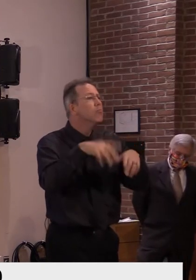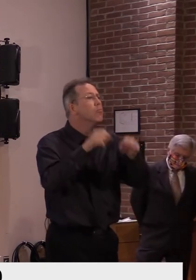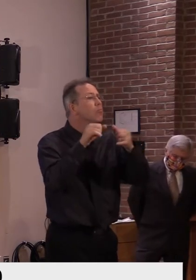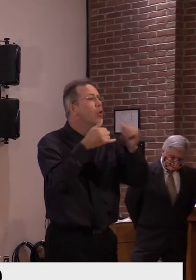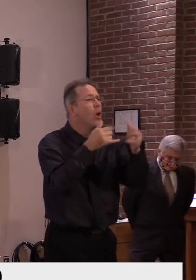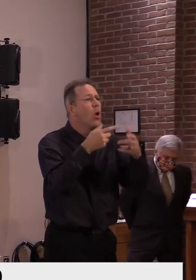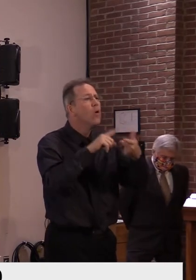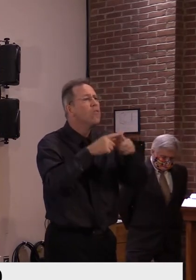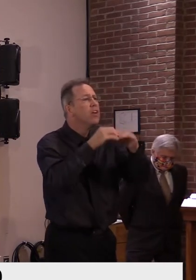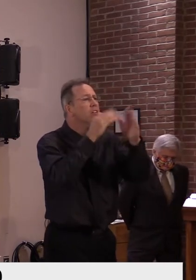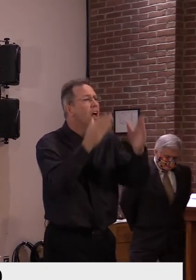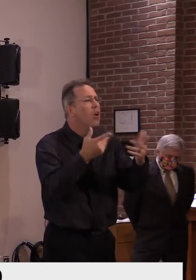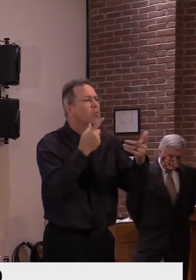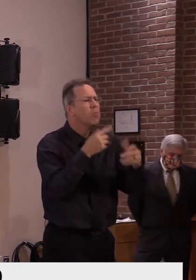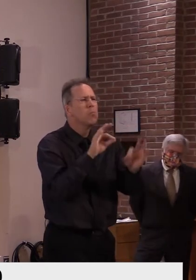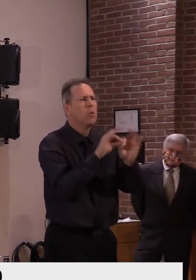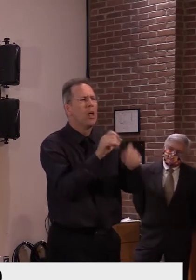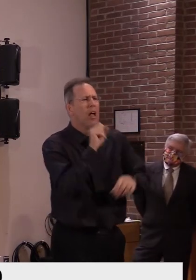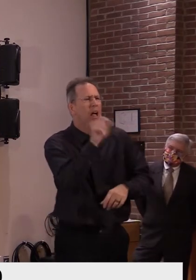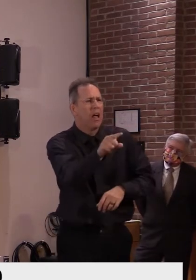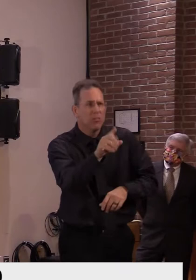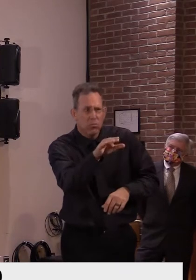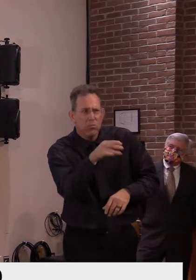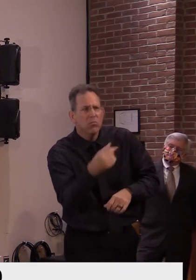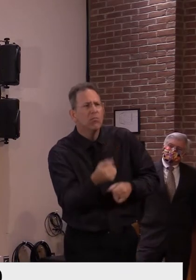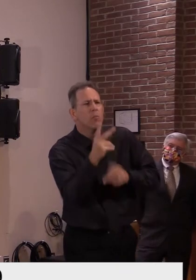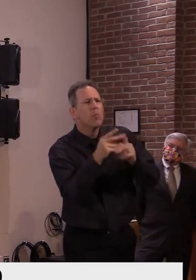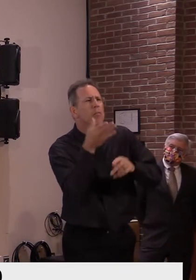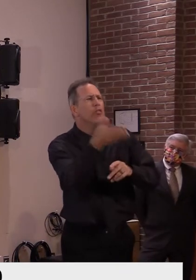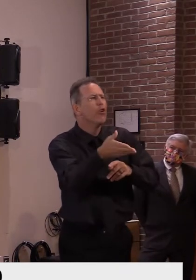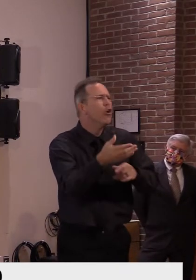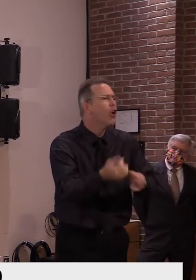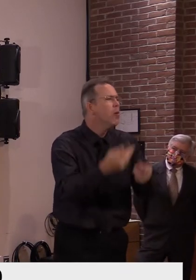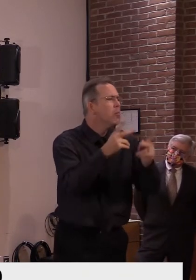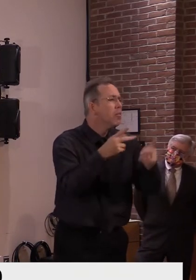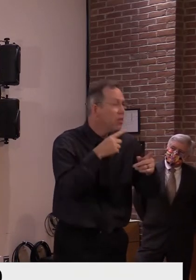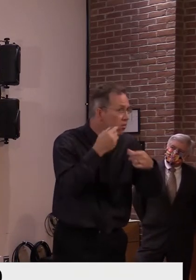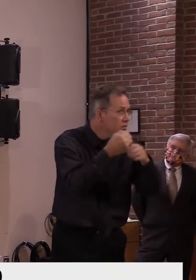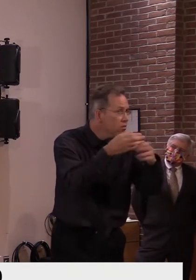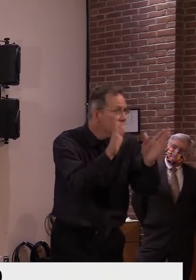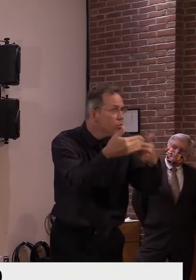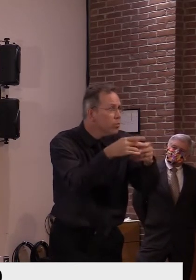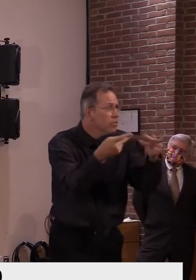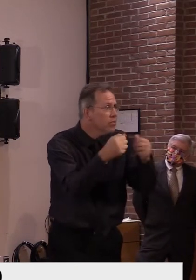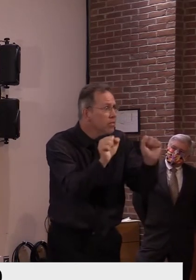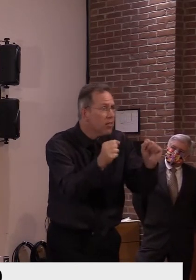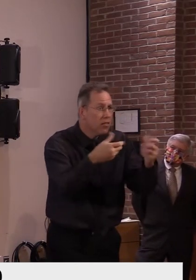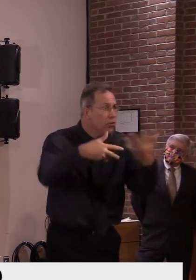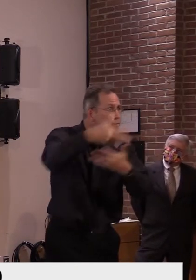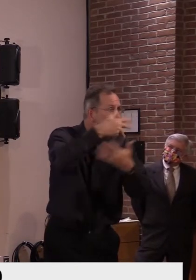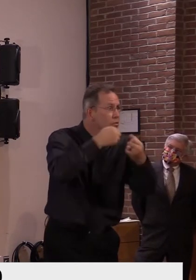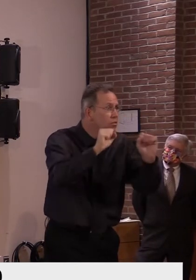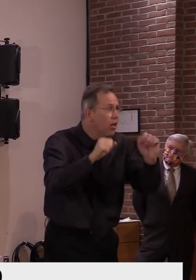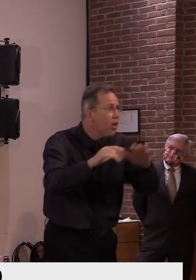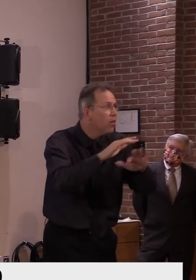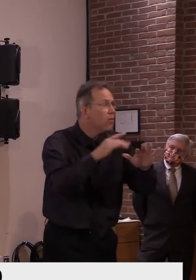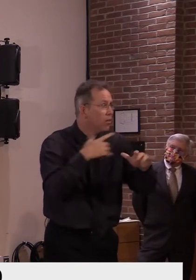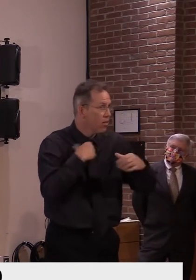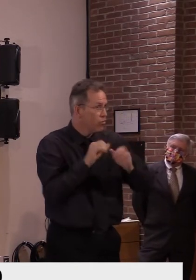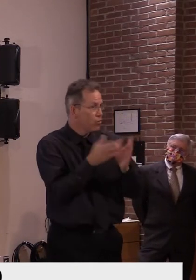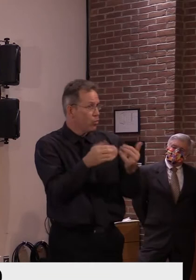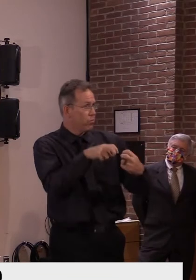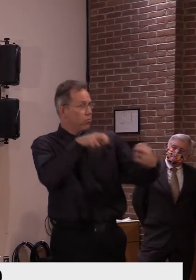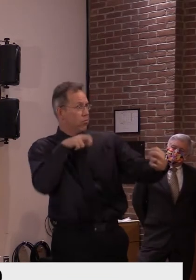are you going to? And assess your comfort level with crowded spaces, with will people be